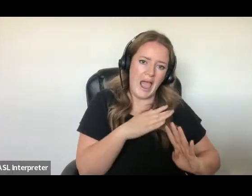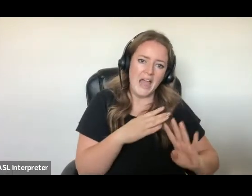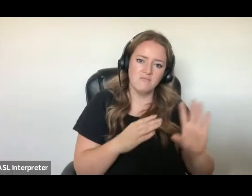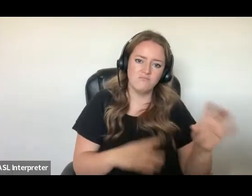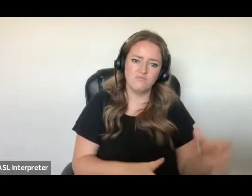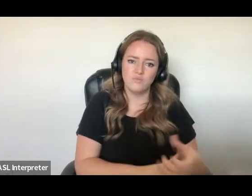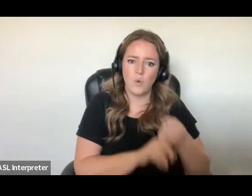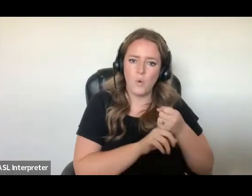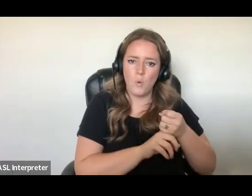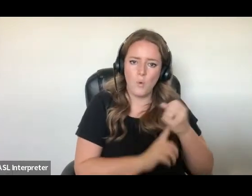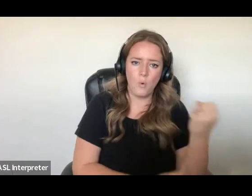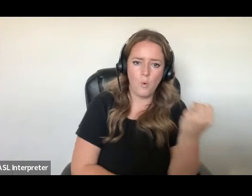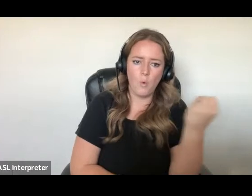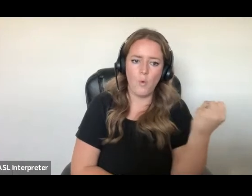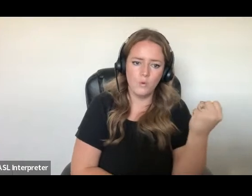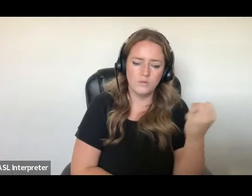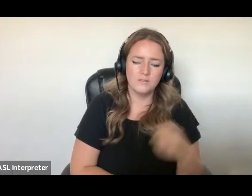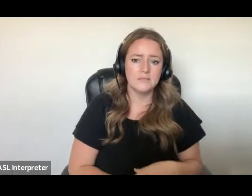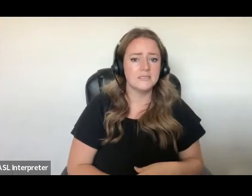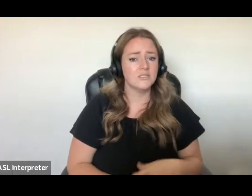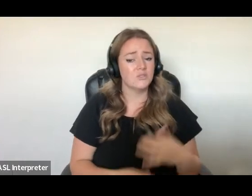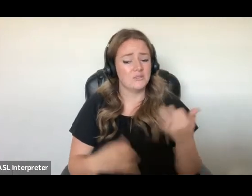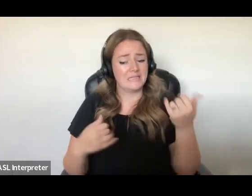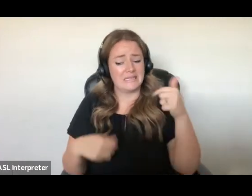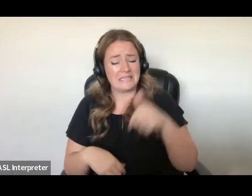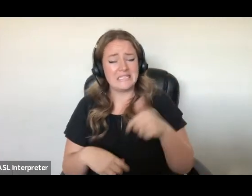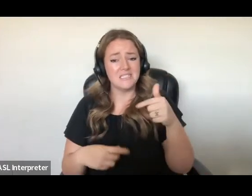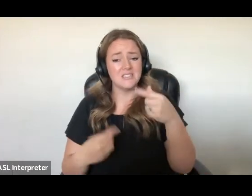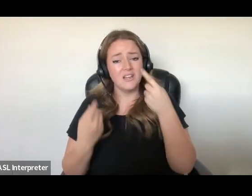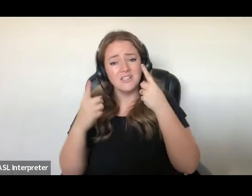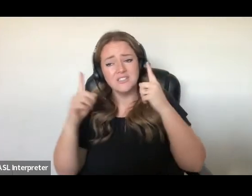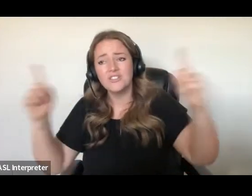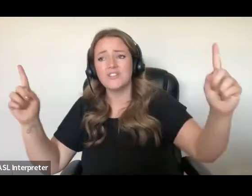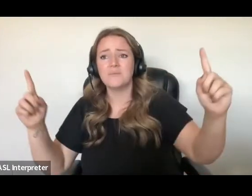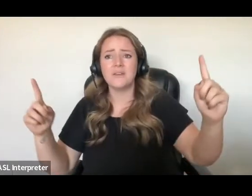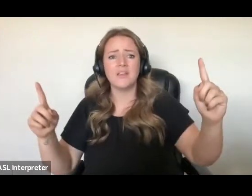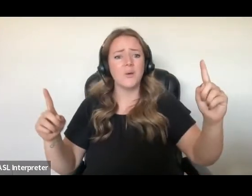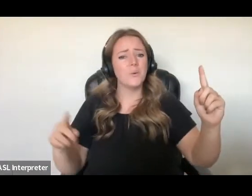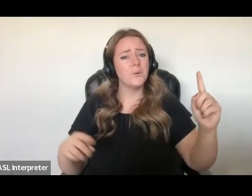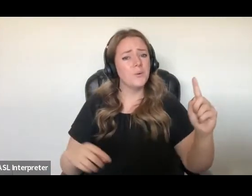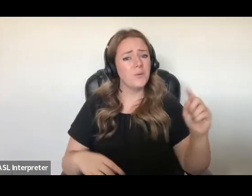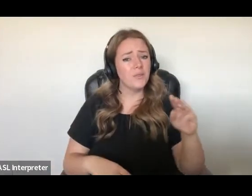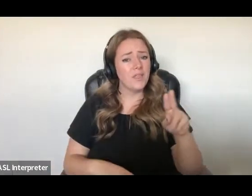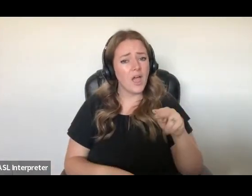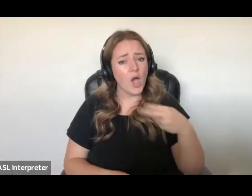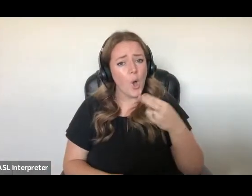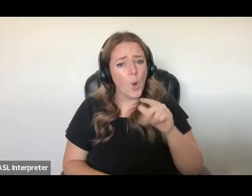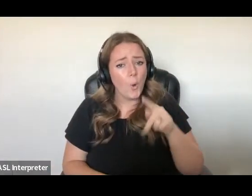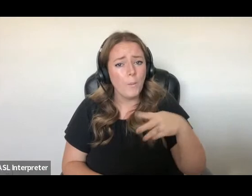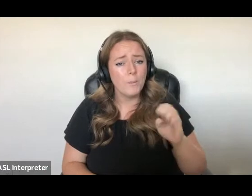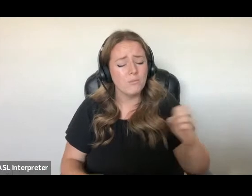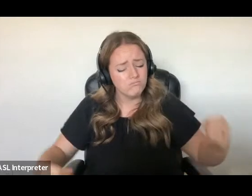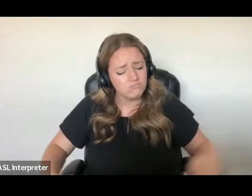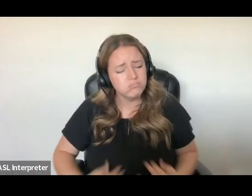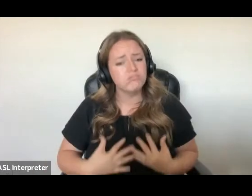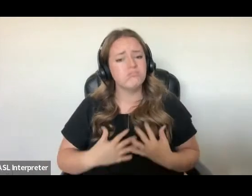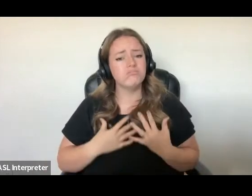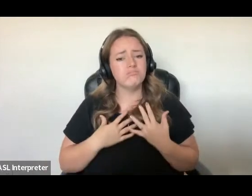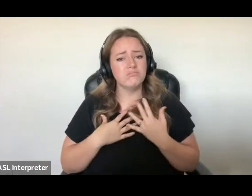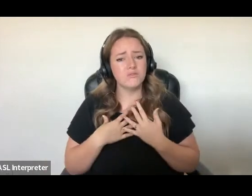a major achievement. It gives me a lot of hope for the rest of Canada as well.